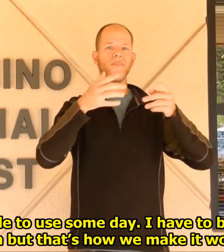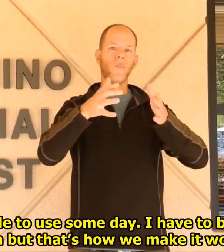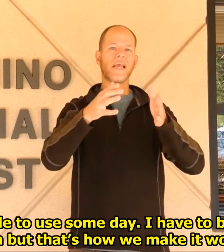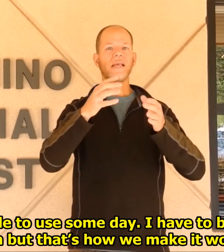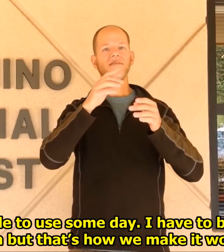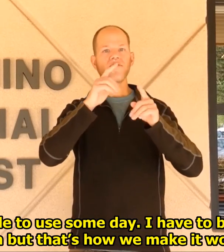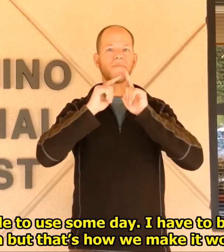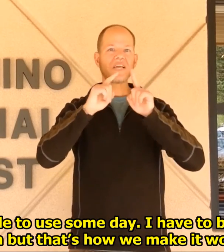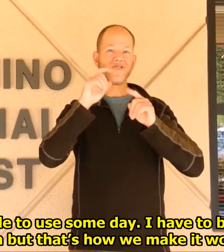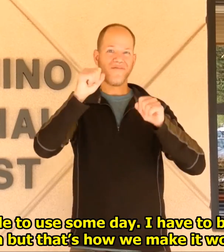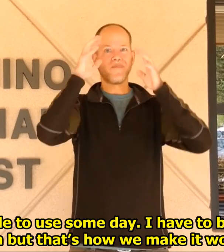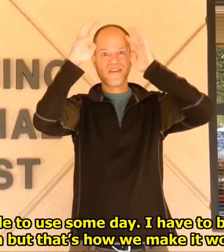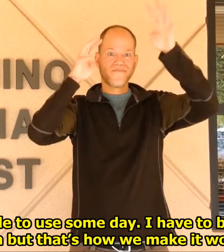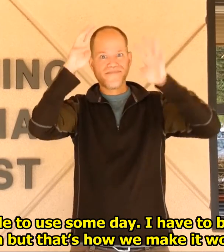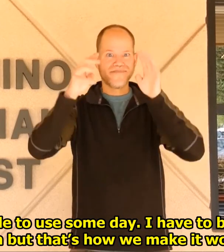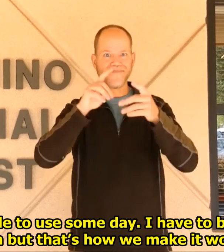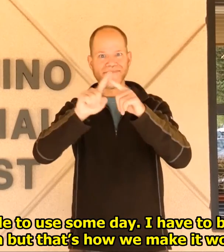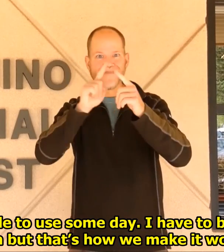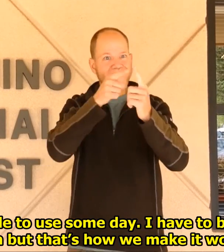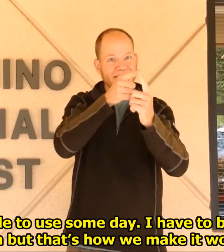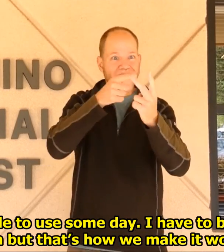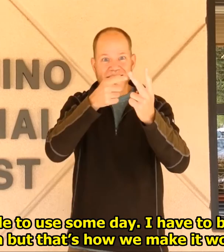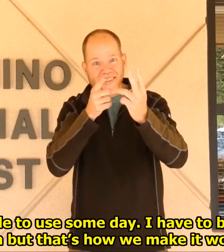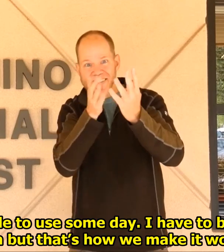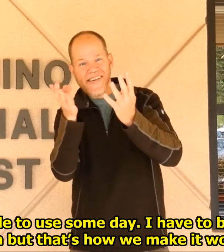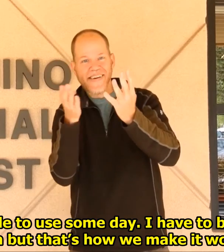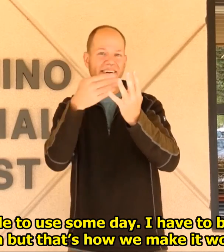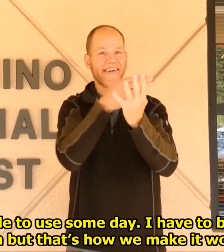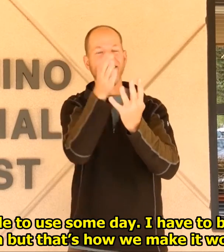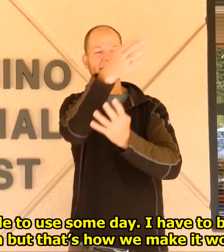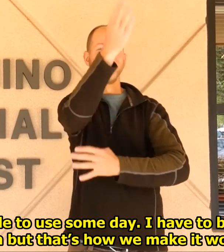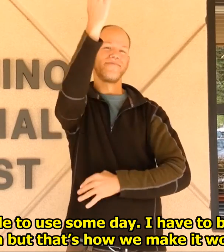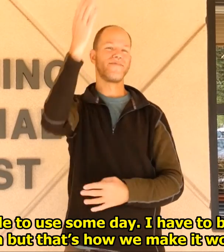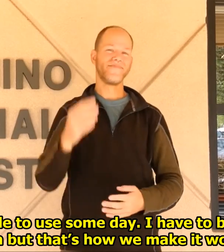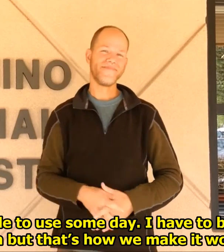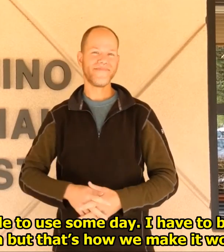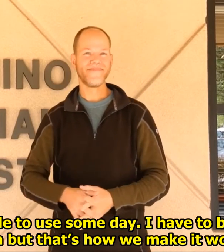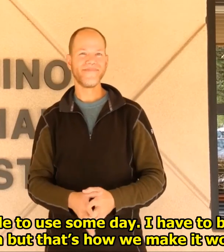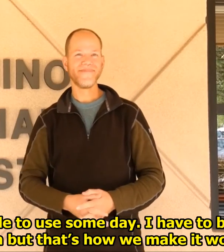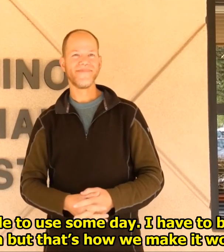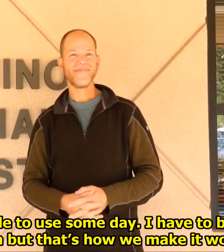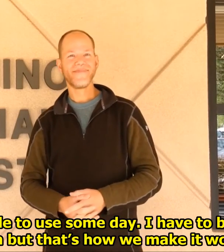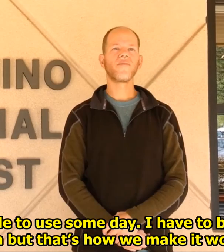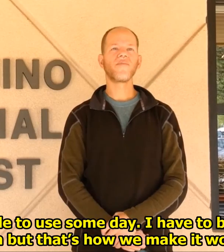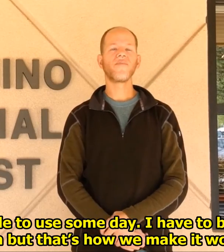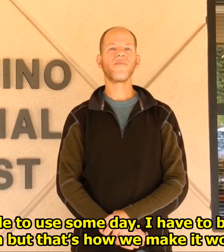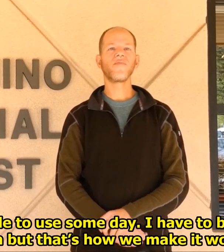we'll be able to use someday. I have to be creative with communication but that's how we make it work.